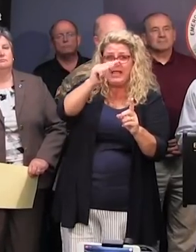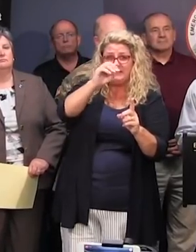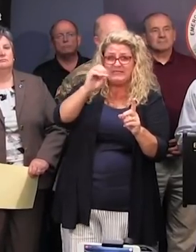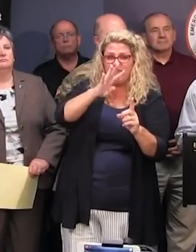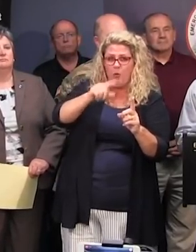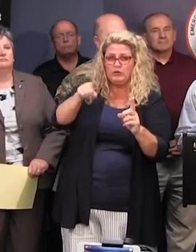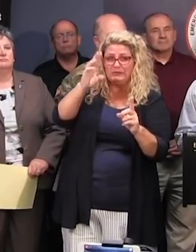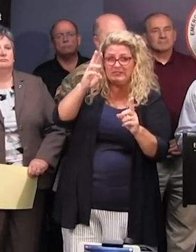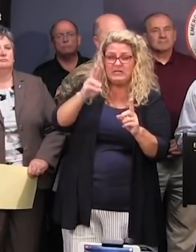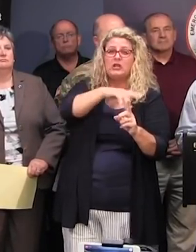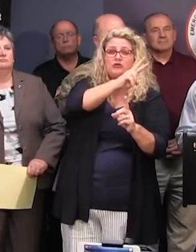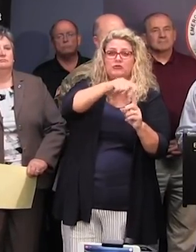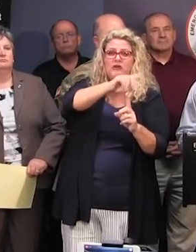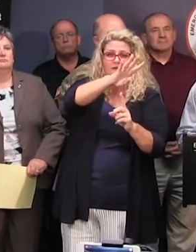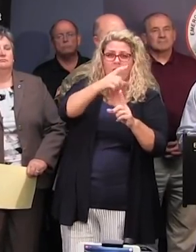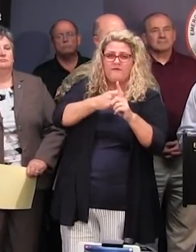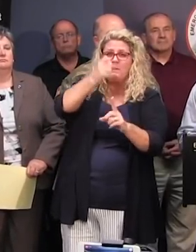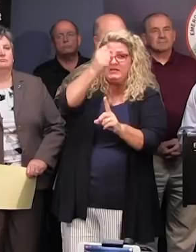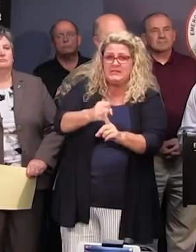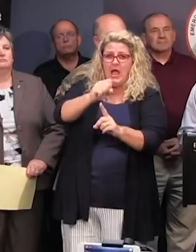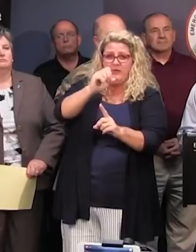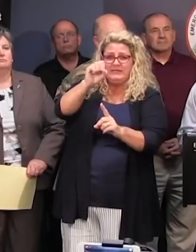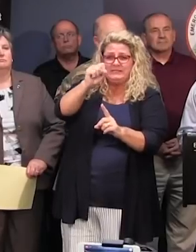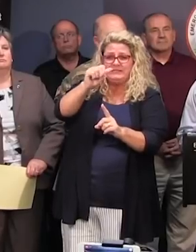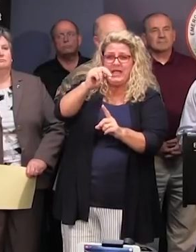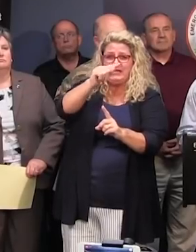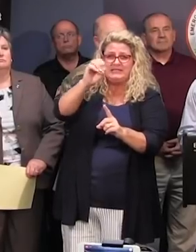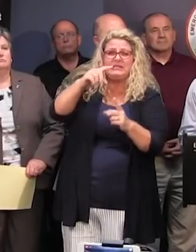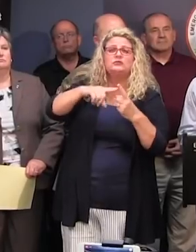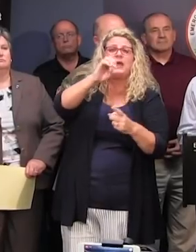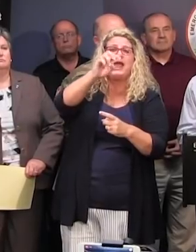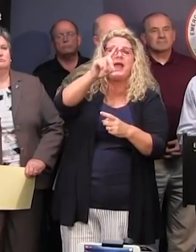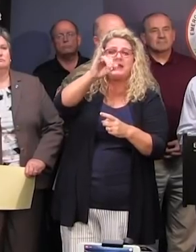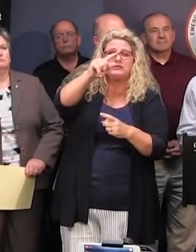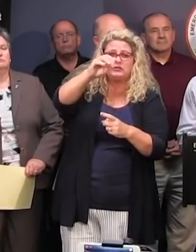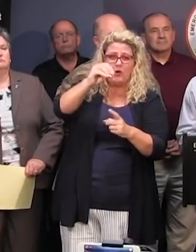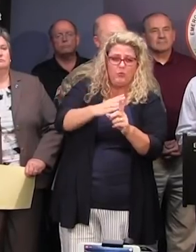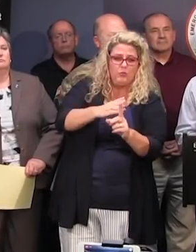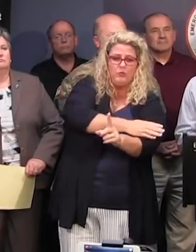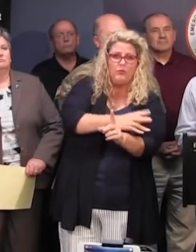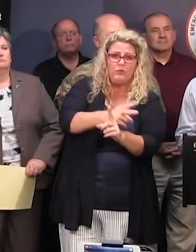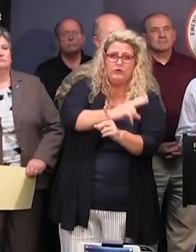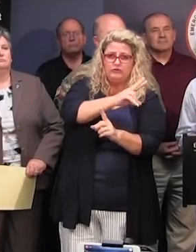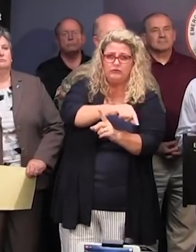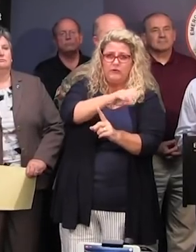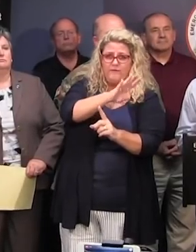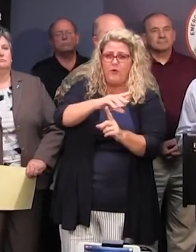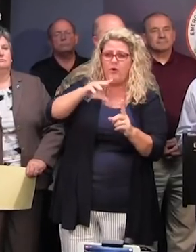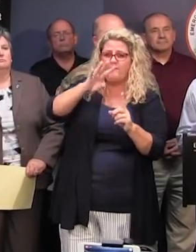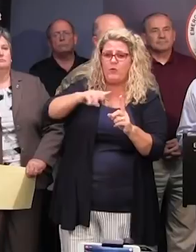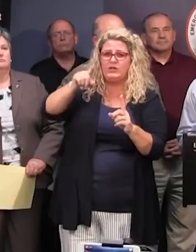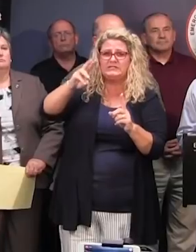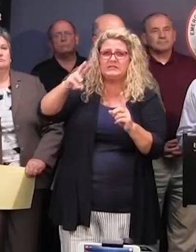feet above ground level in some locations from South Santee River to Edisto Beach. Periods of heavy rainfall are possible